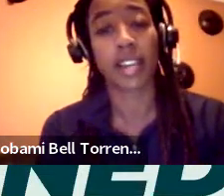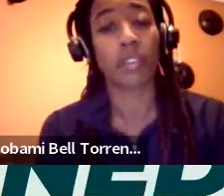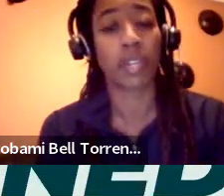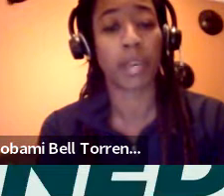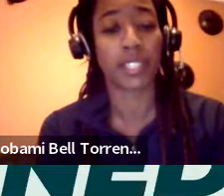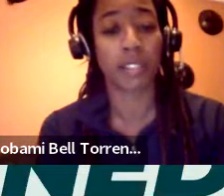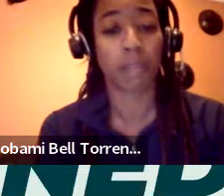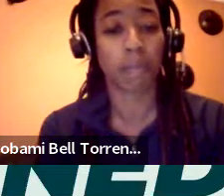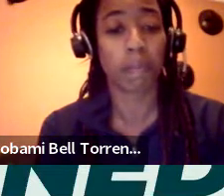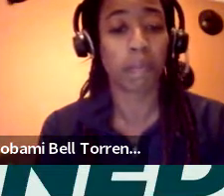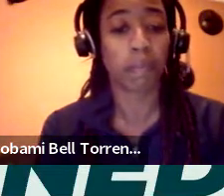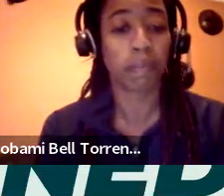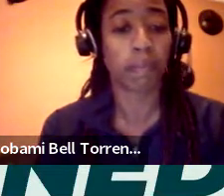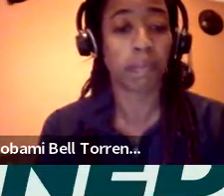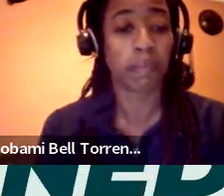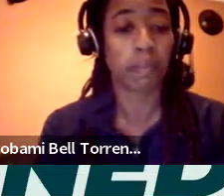DDOT Reimagine.